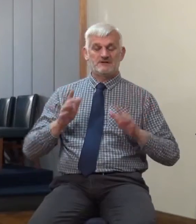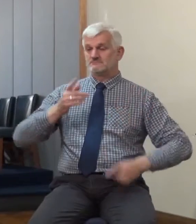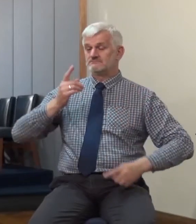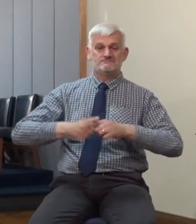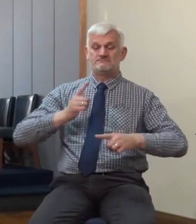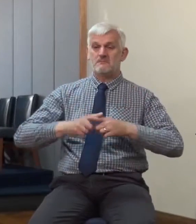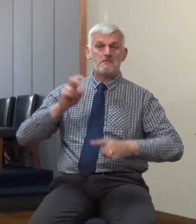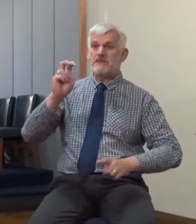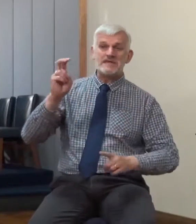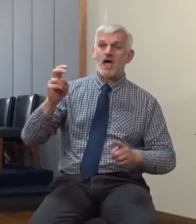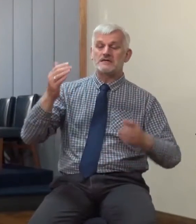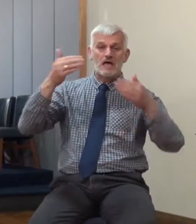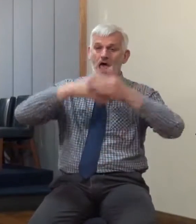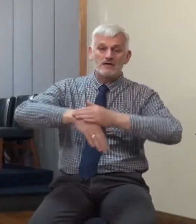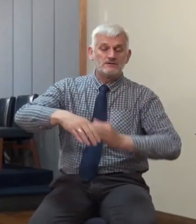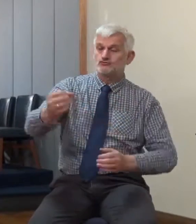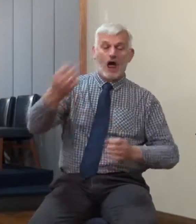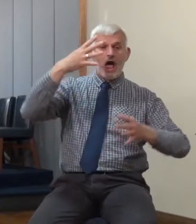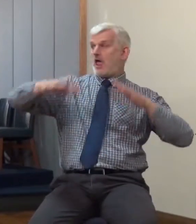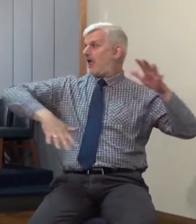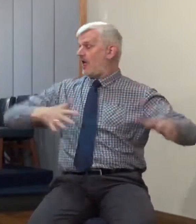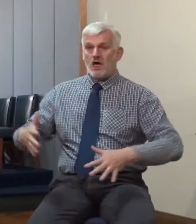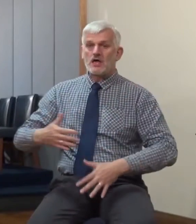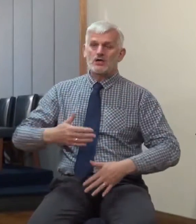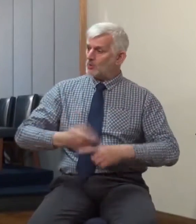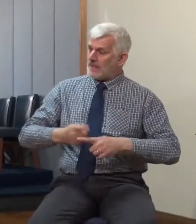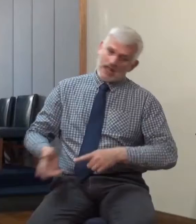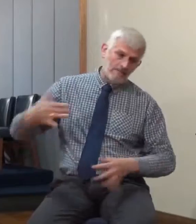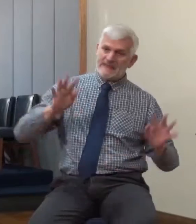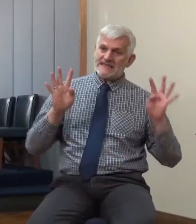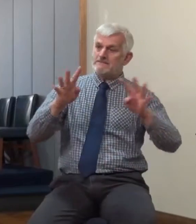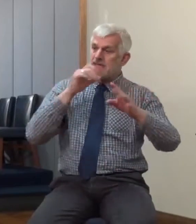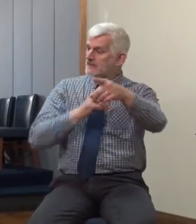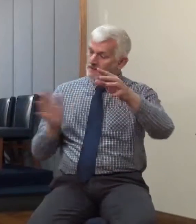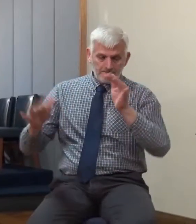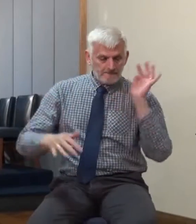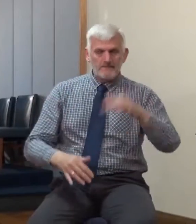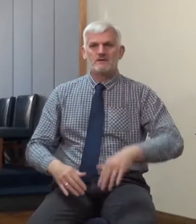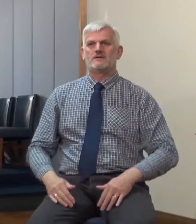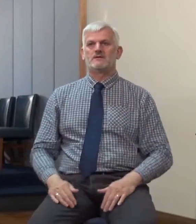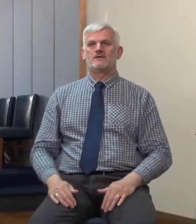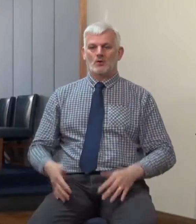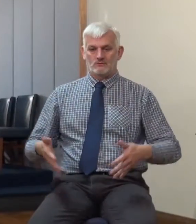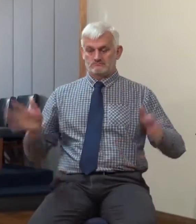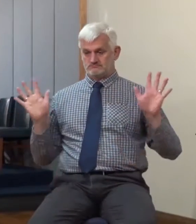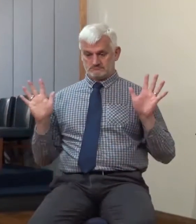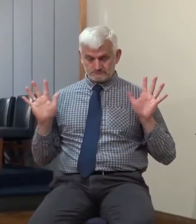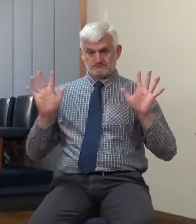Behold, the bridegroom cometh, go ye out to meet him. Then all those virgins arose and trimmed